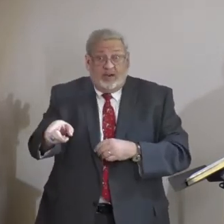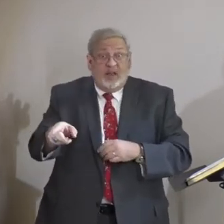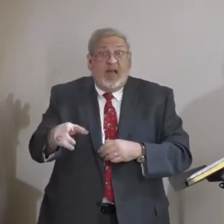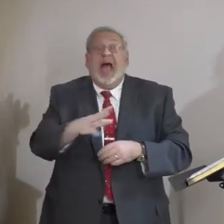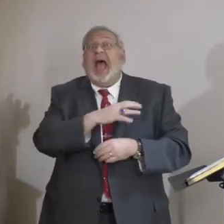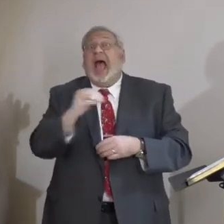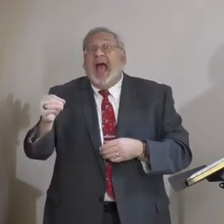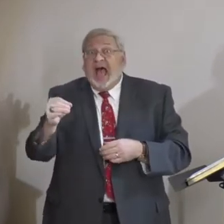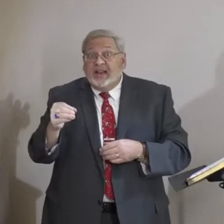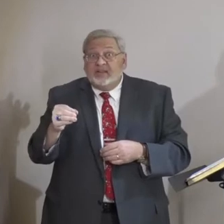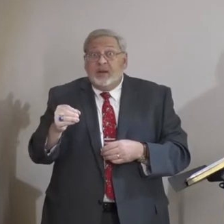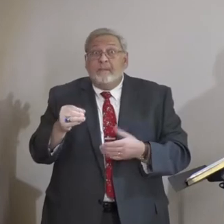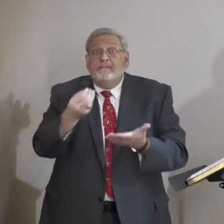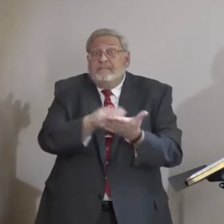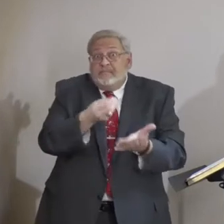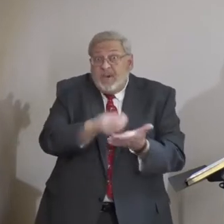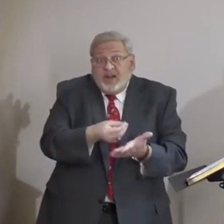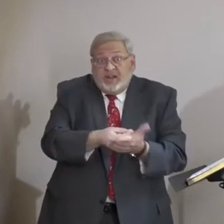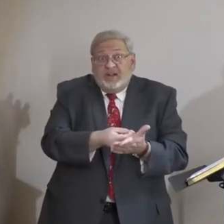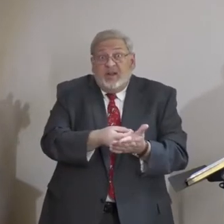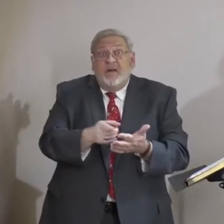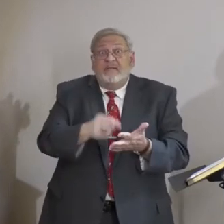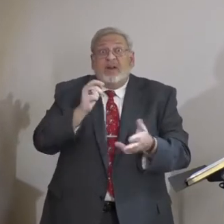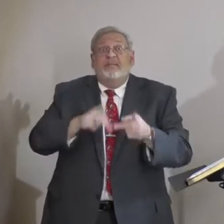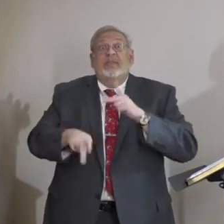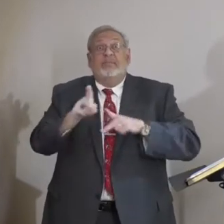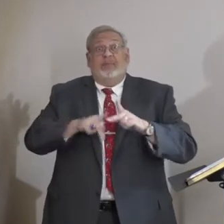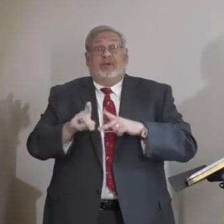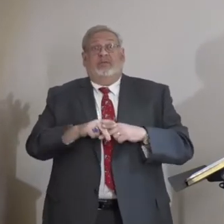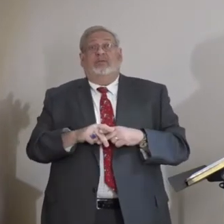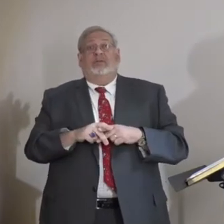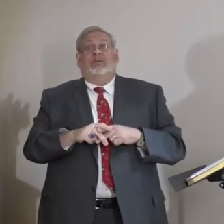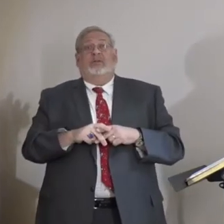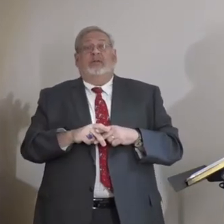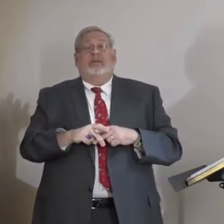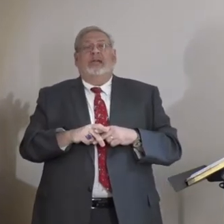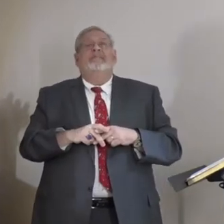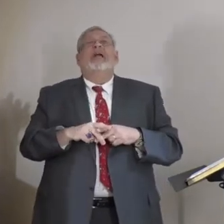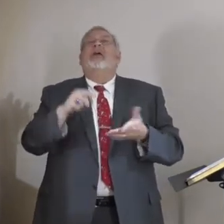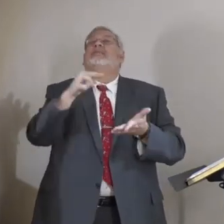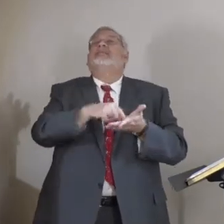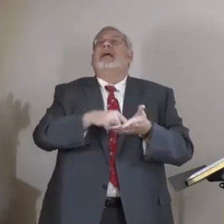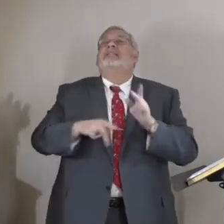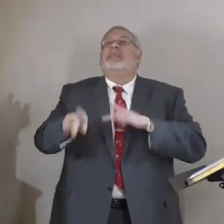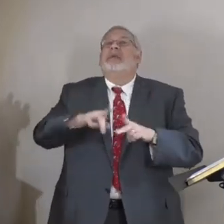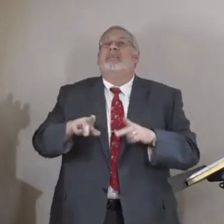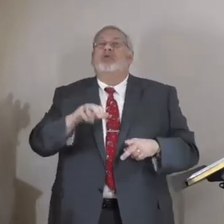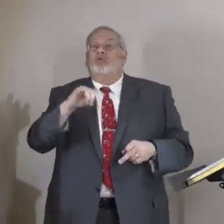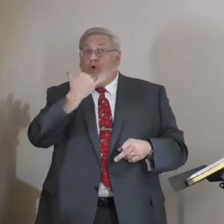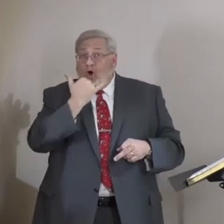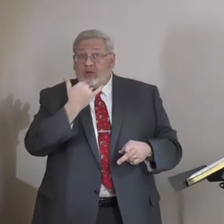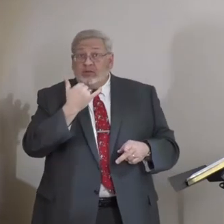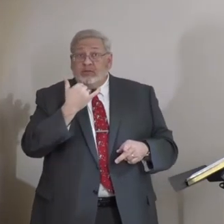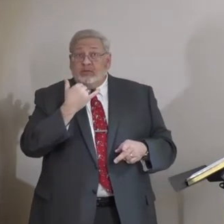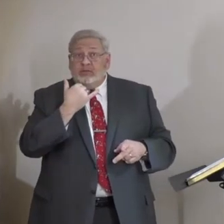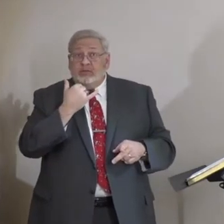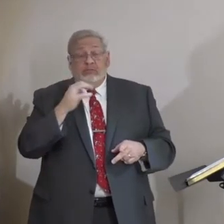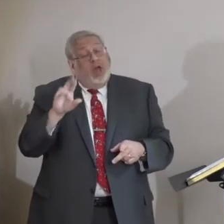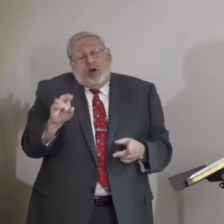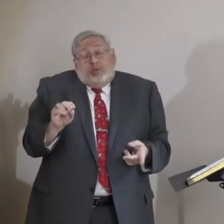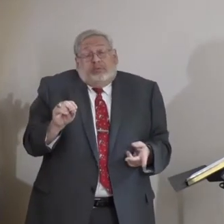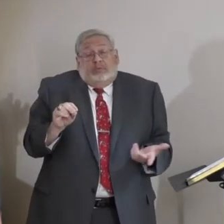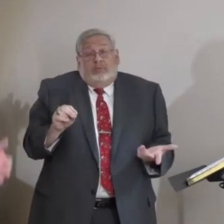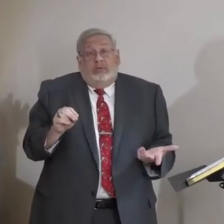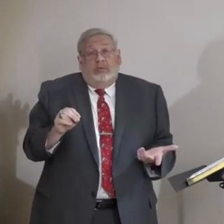And they were taking money from the people. Now, is taxing the people wrong according to God? No,